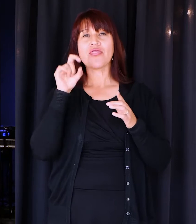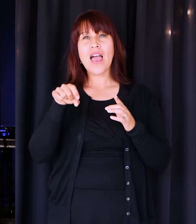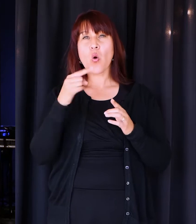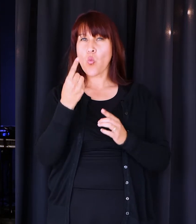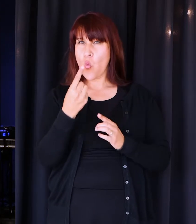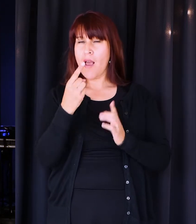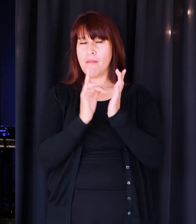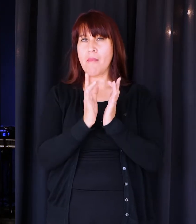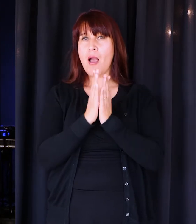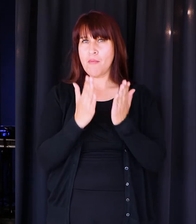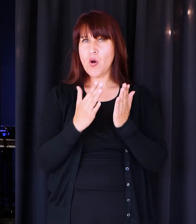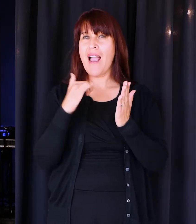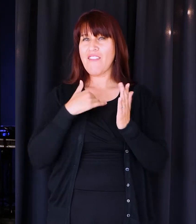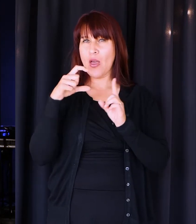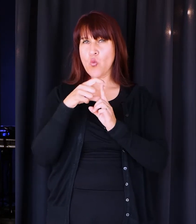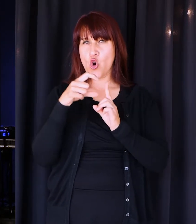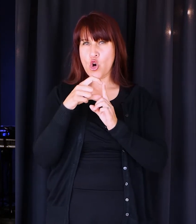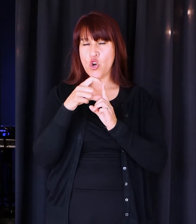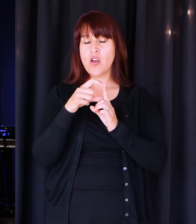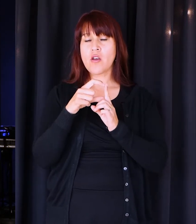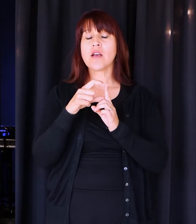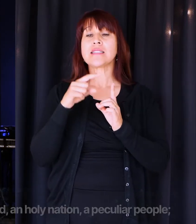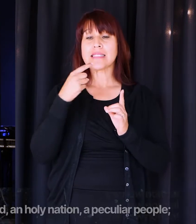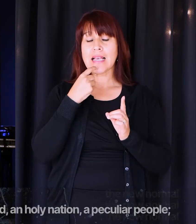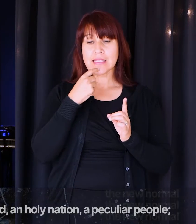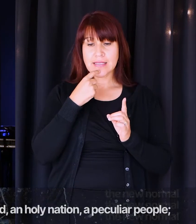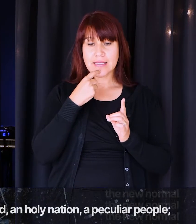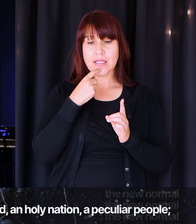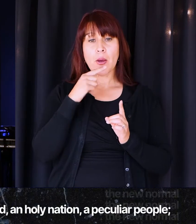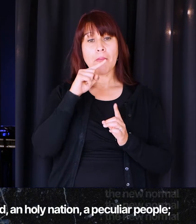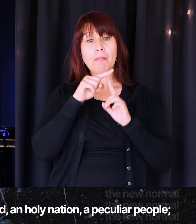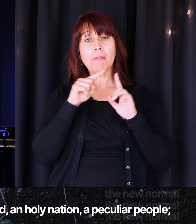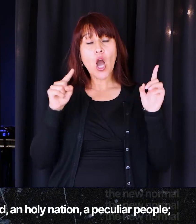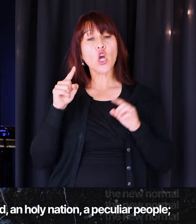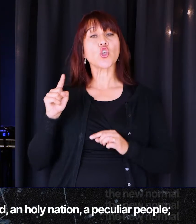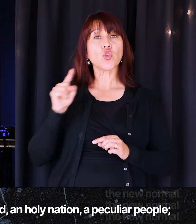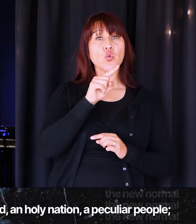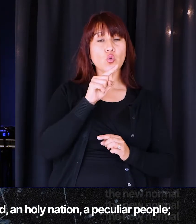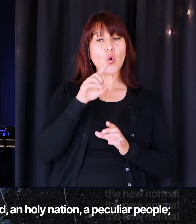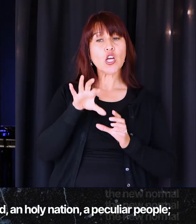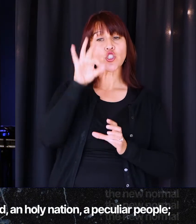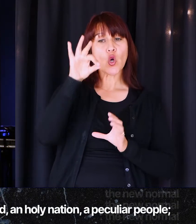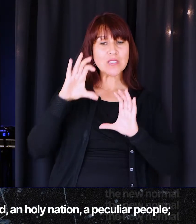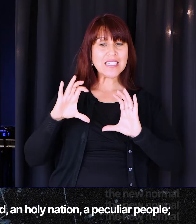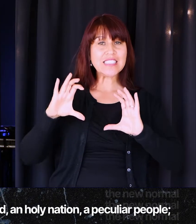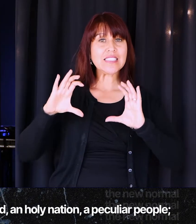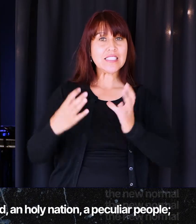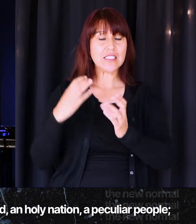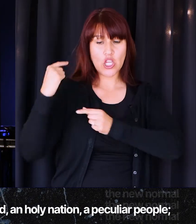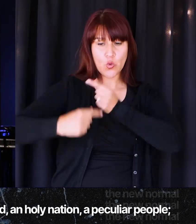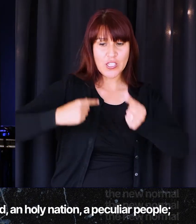that had this word. So 1 Peter 2 verse 9 says, but ye are a chosen generation. Yes,